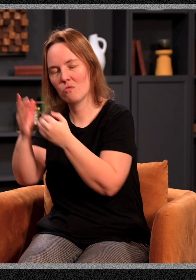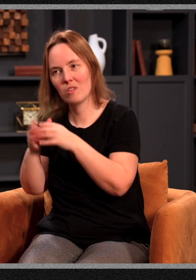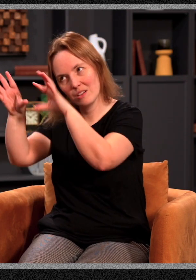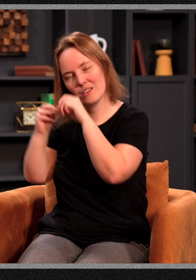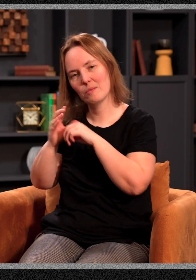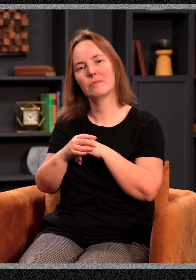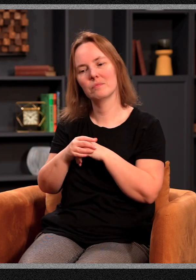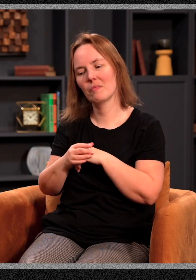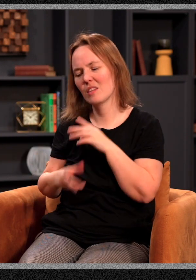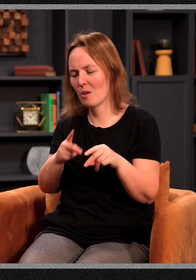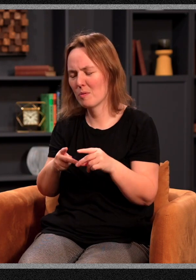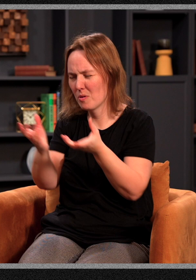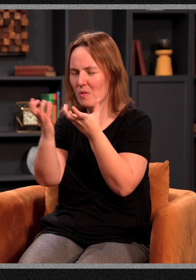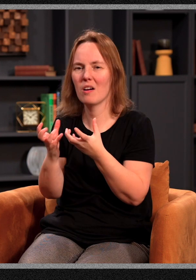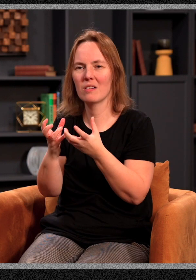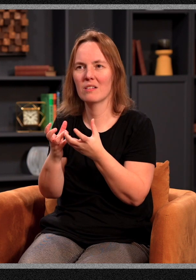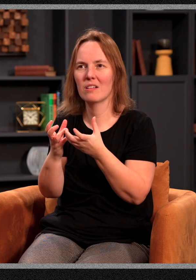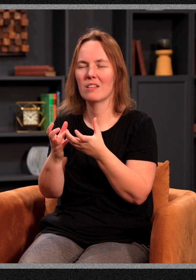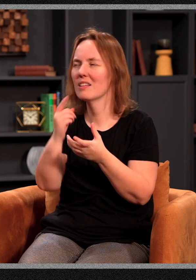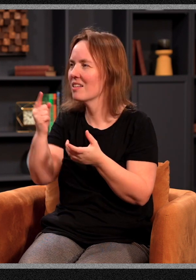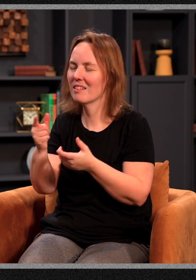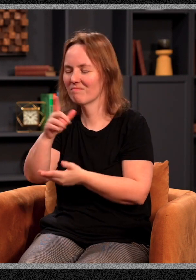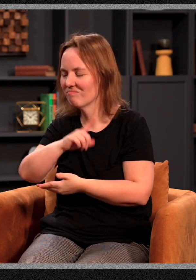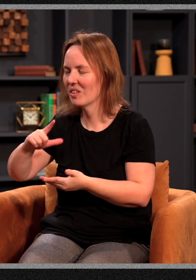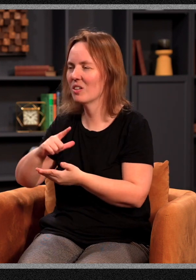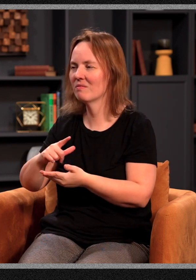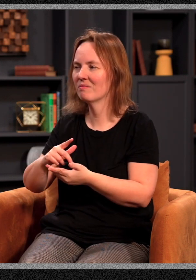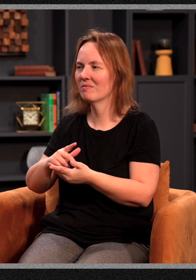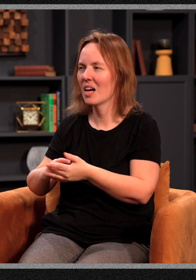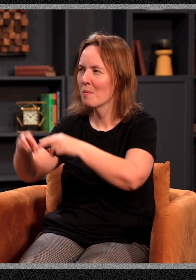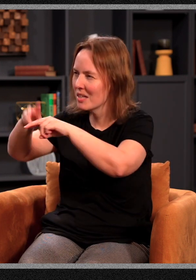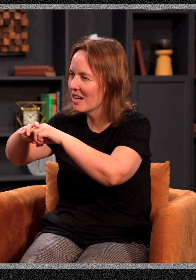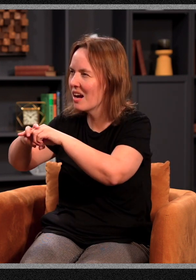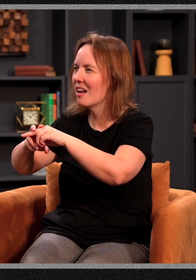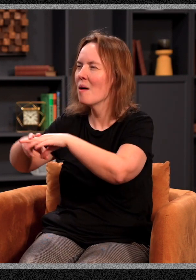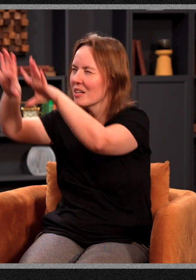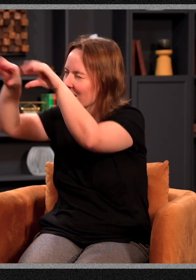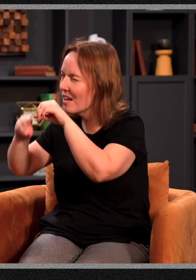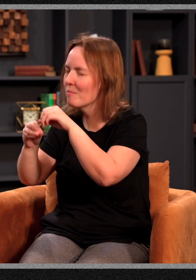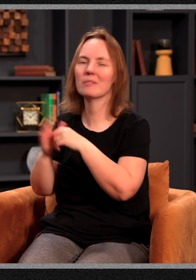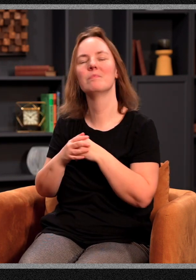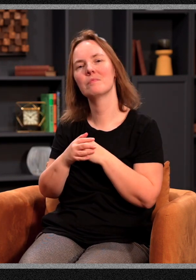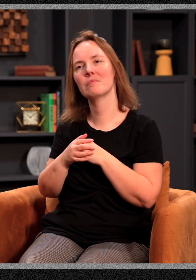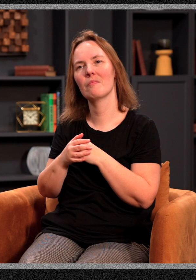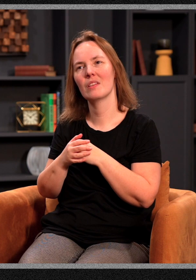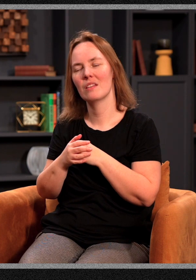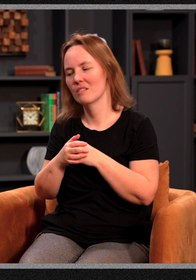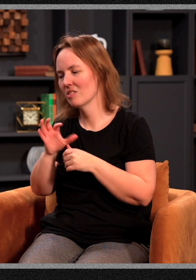And there are people who are hungry and they say, Lord, I'm pulling up a chair and I'm going to feast at your table. There's others who say, no, I'm fine. I already